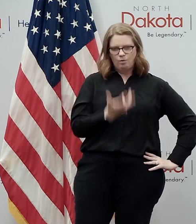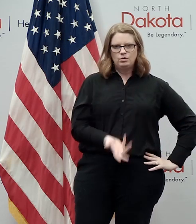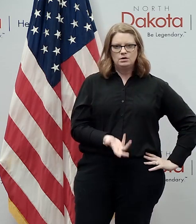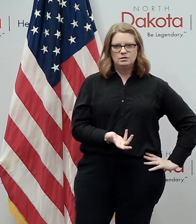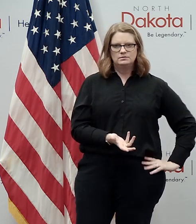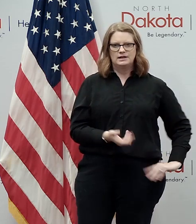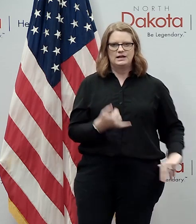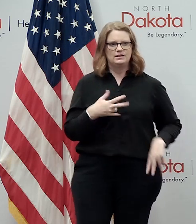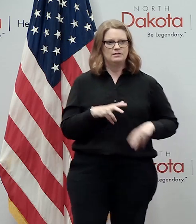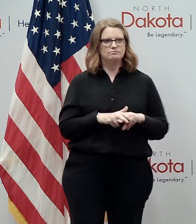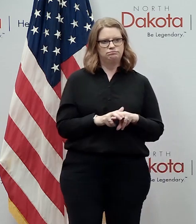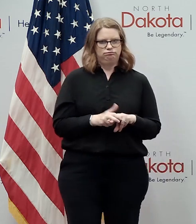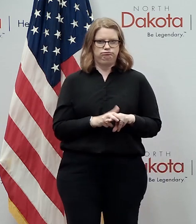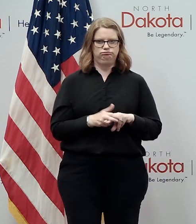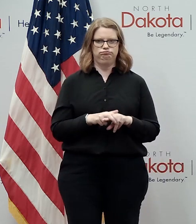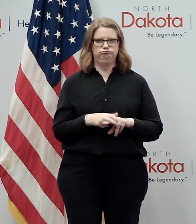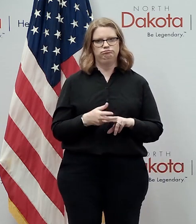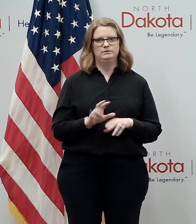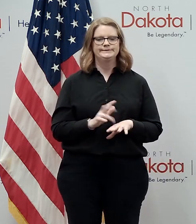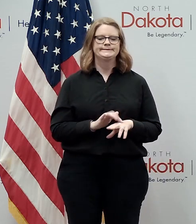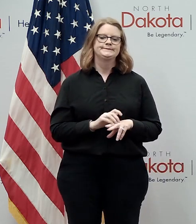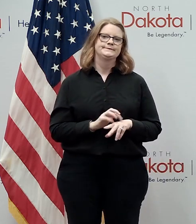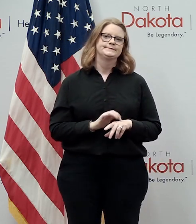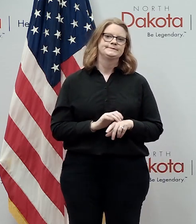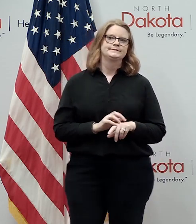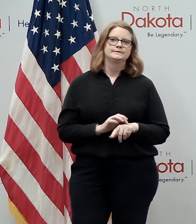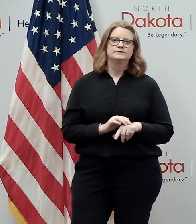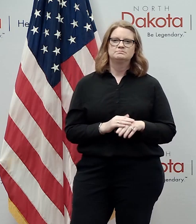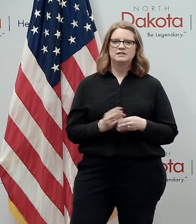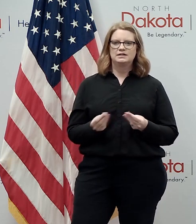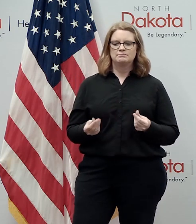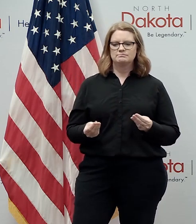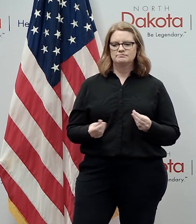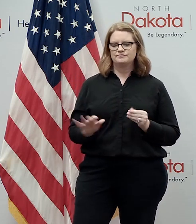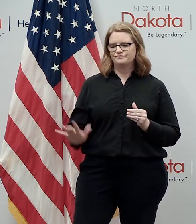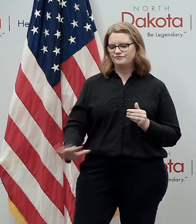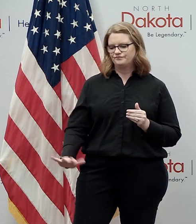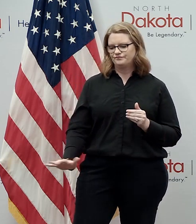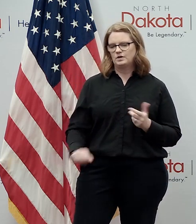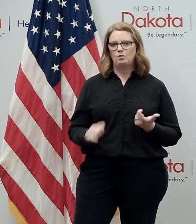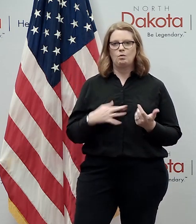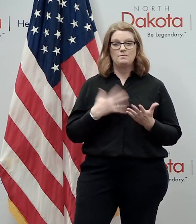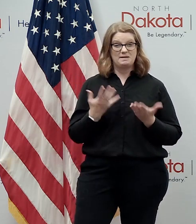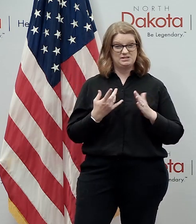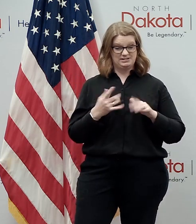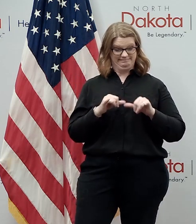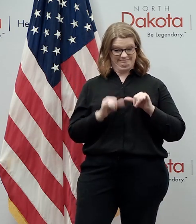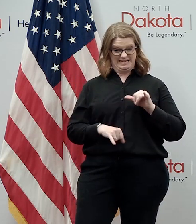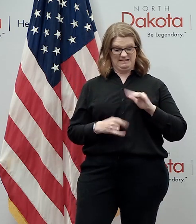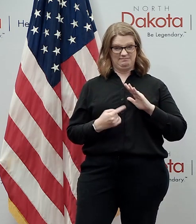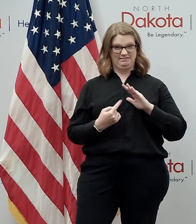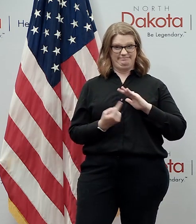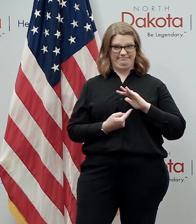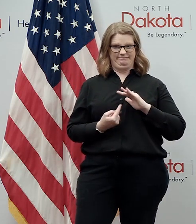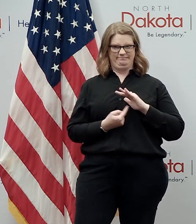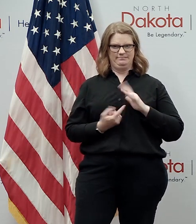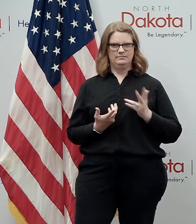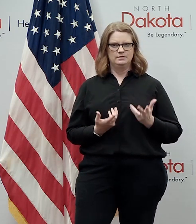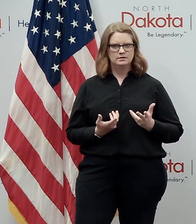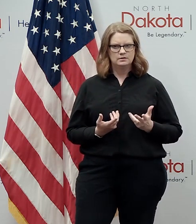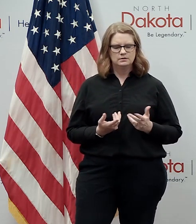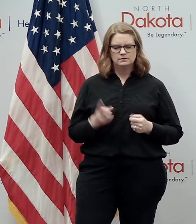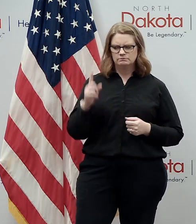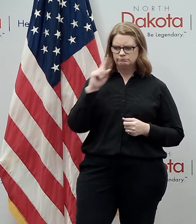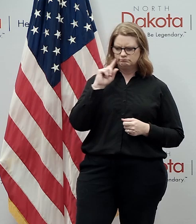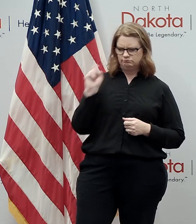fidgety movements bouncing legs tapping figures rubbing materials or just isolating sometimes the best indicator that someone